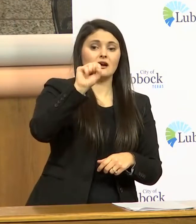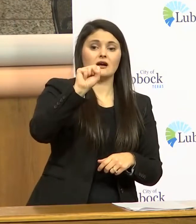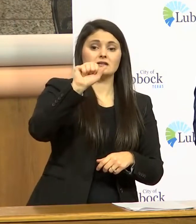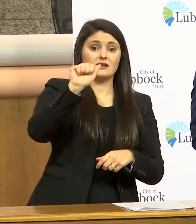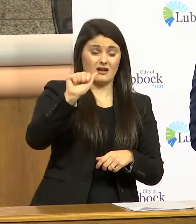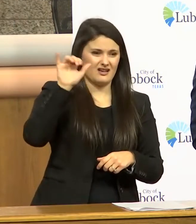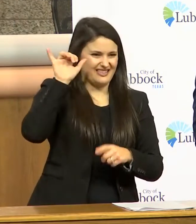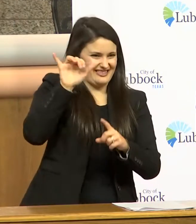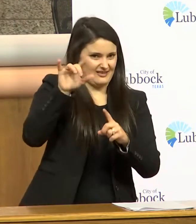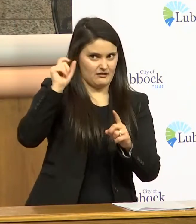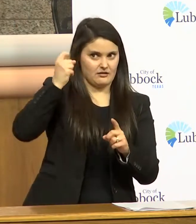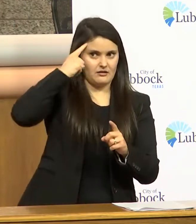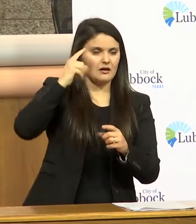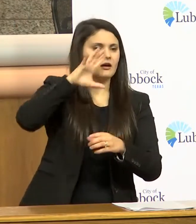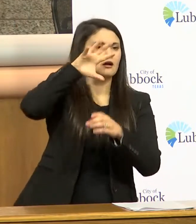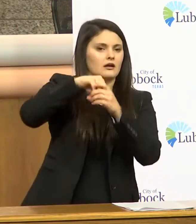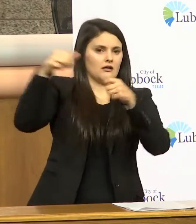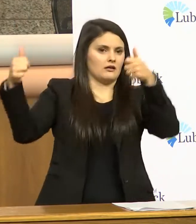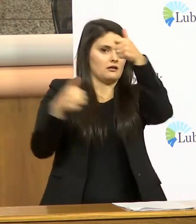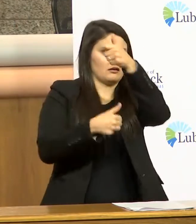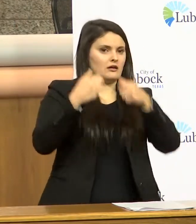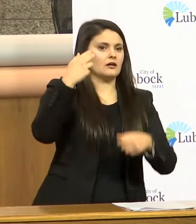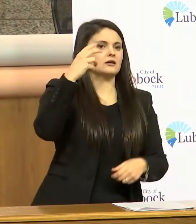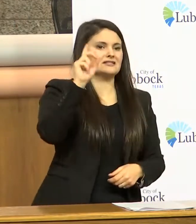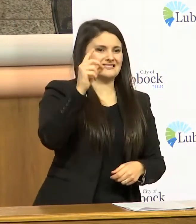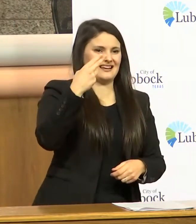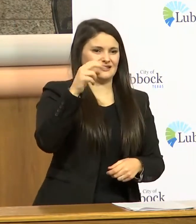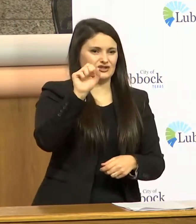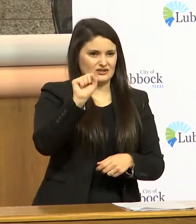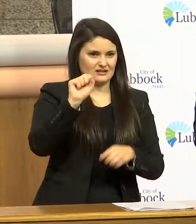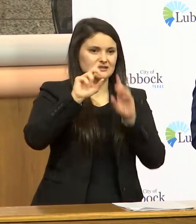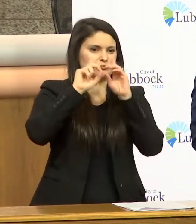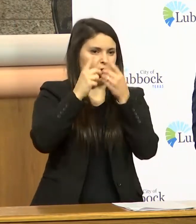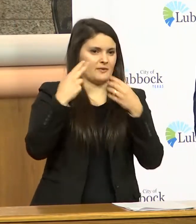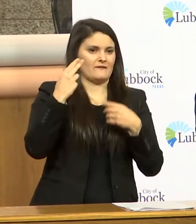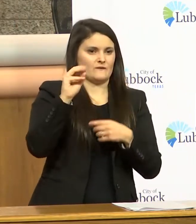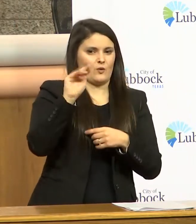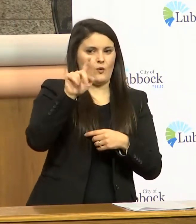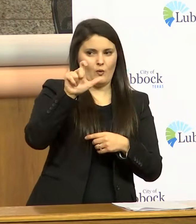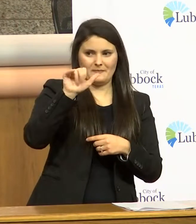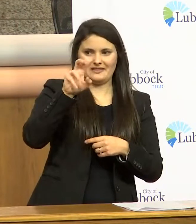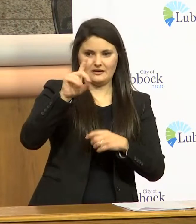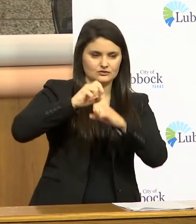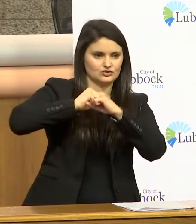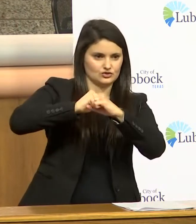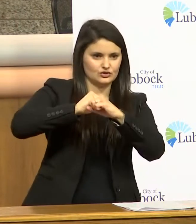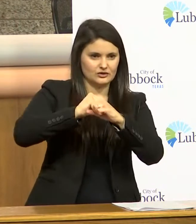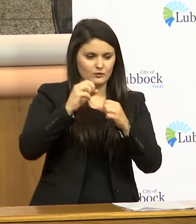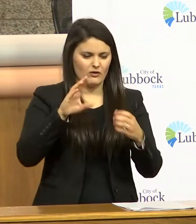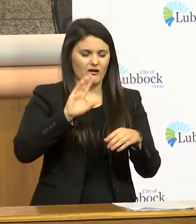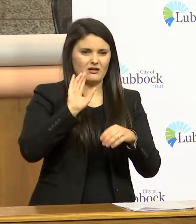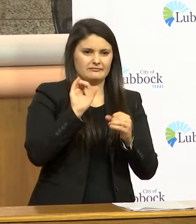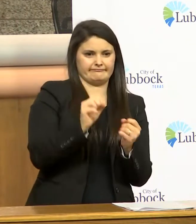which is a part of homeland security i believe you've been providing with that information this evening it'll be on our website in the morning